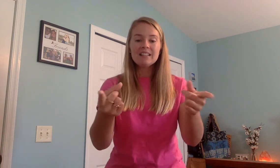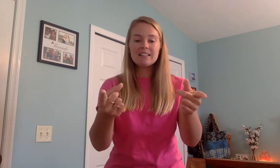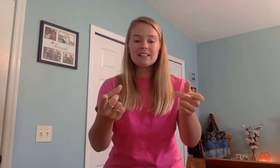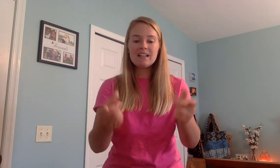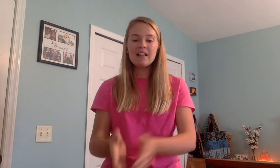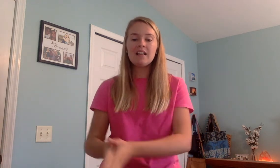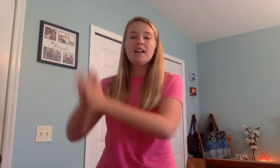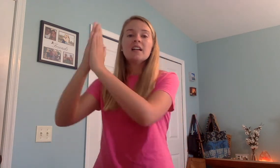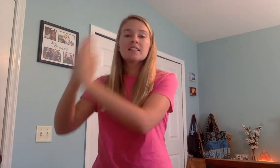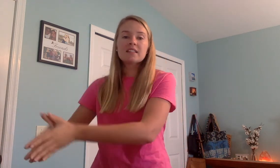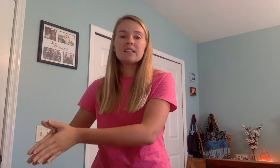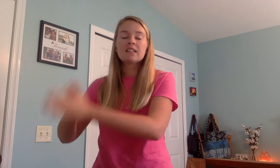Still. S-